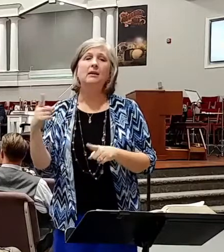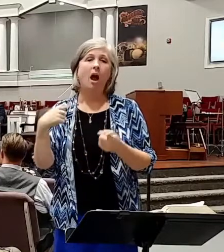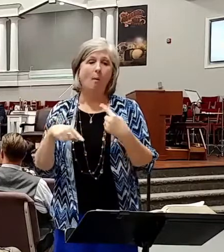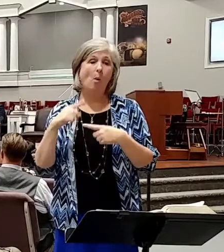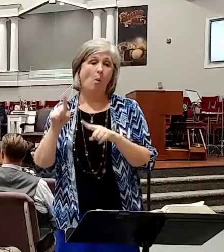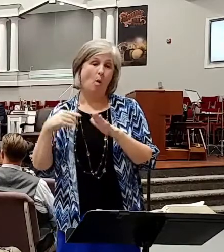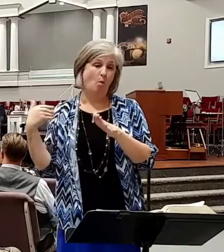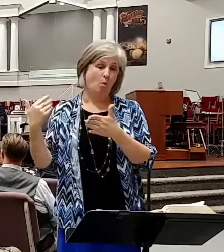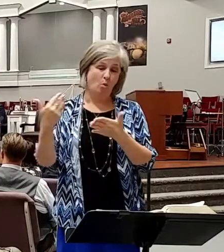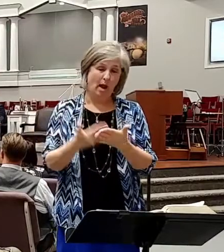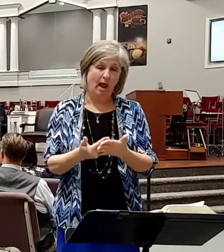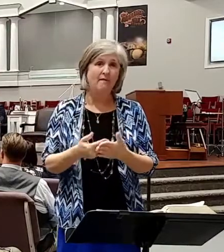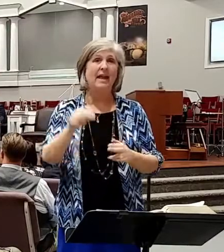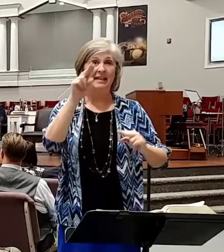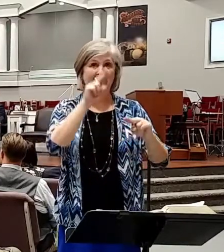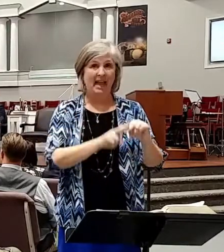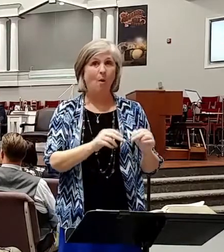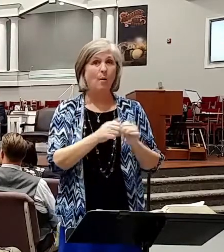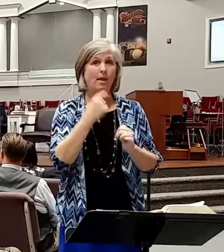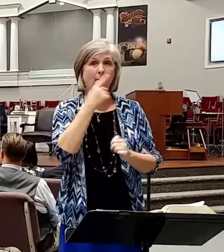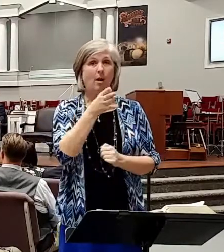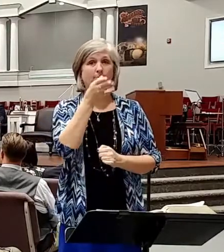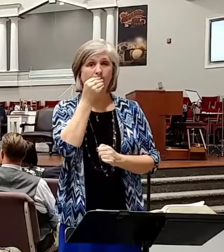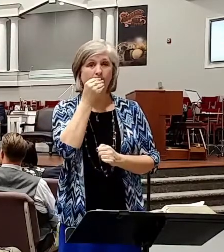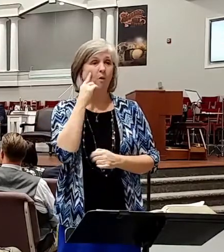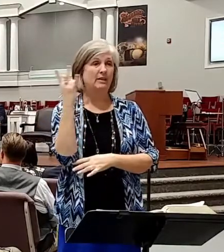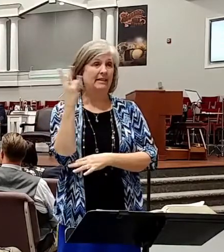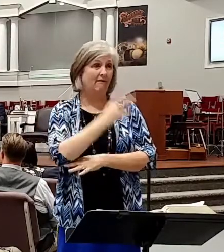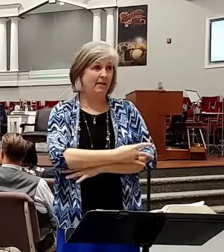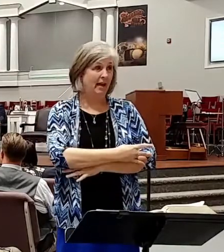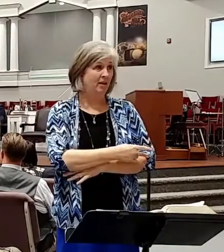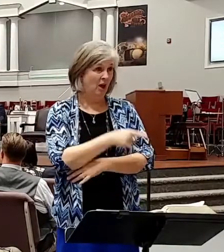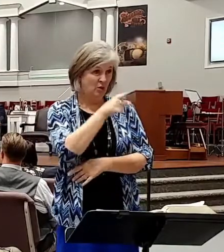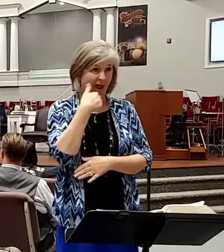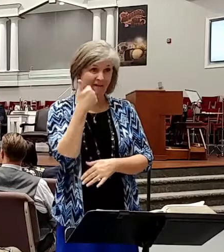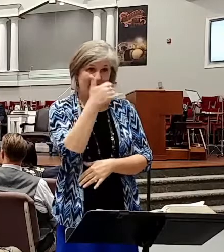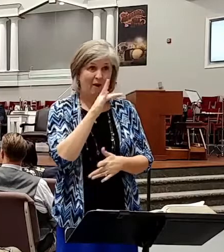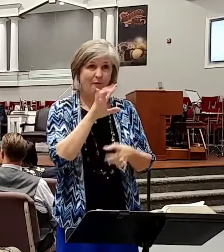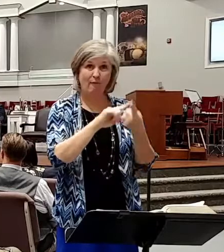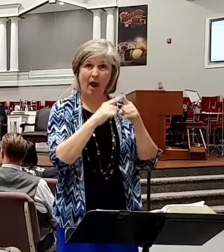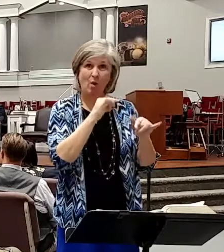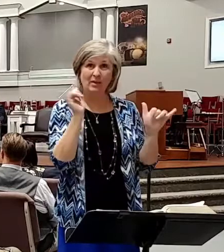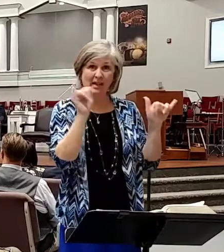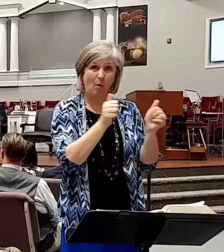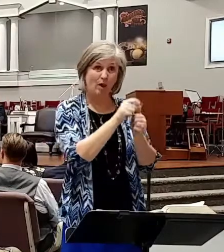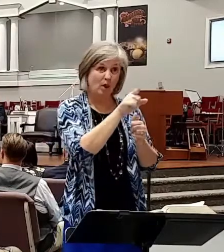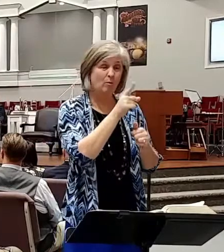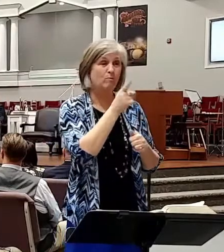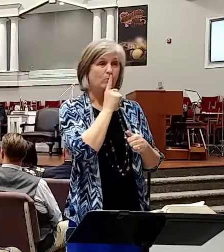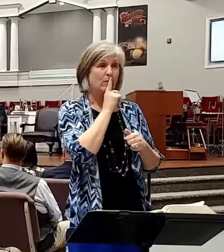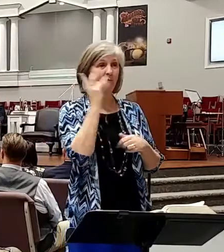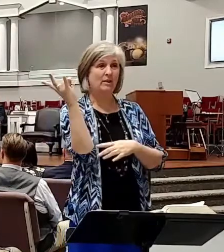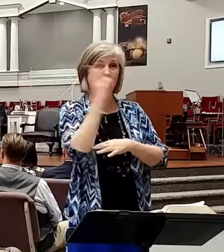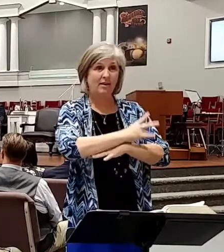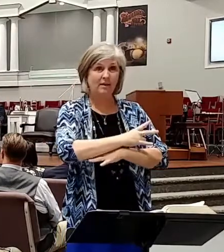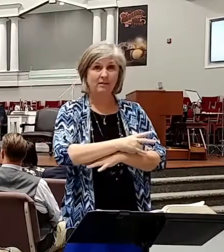there with the mouth shut for seven days. You got any friends like that? I don't. They all arrive and they want to say something.